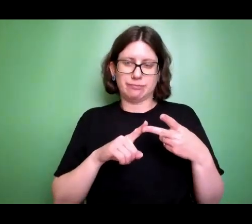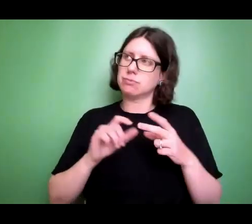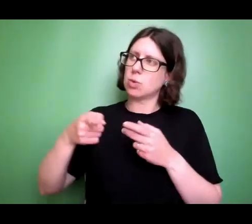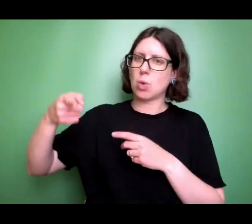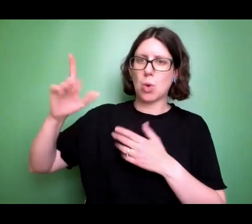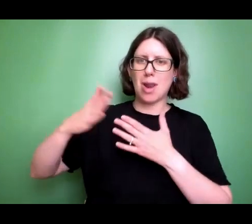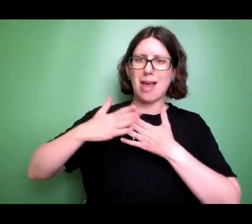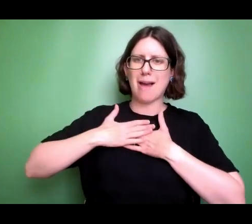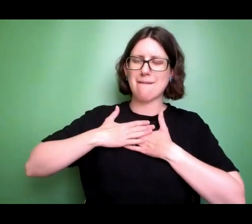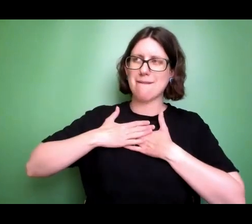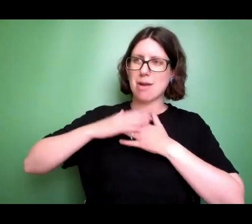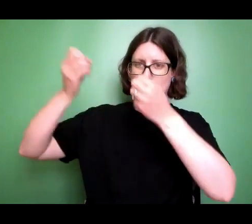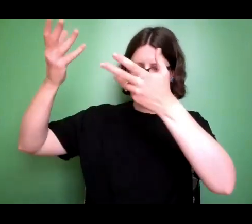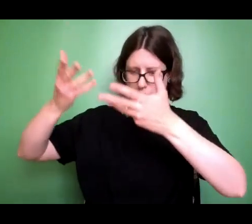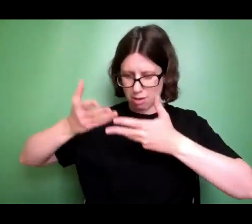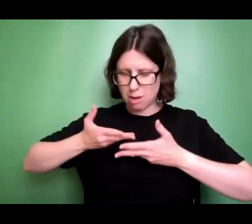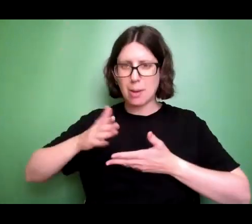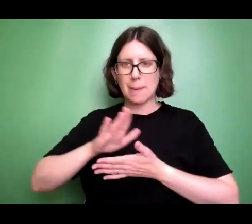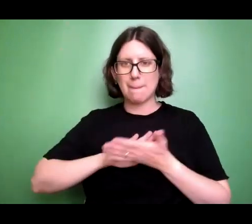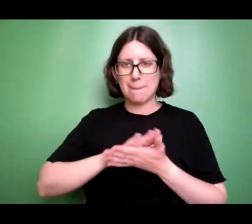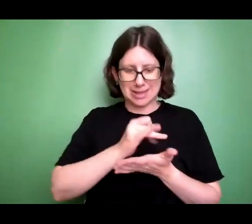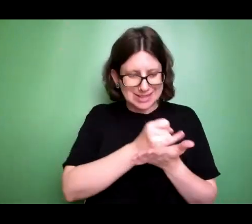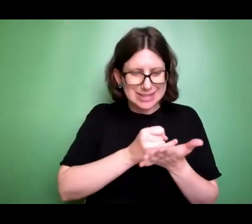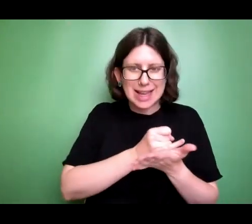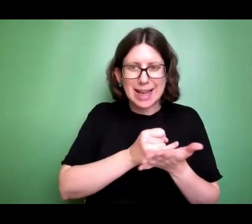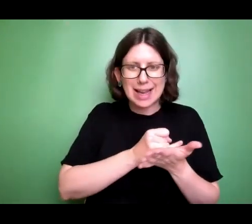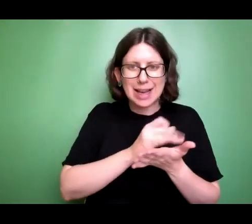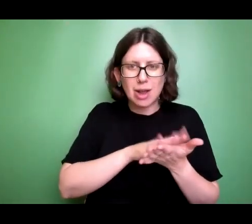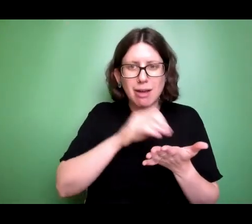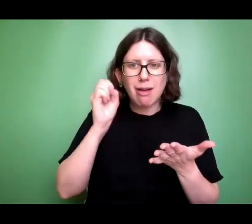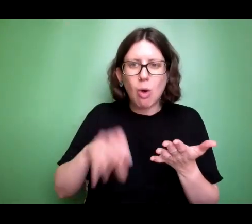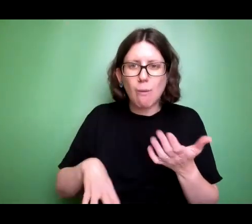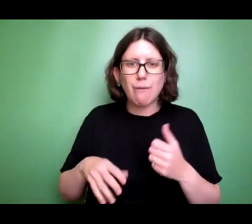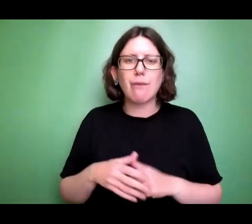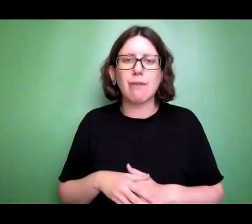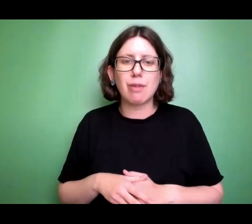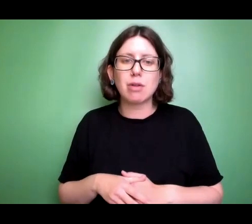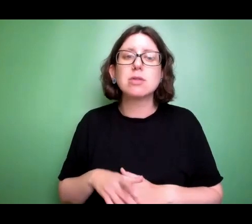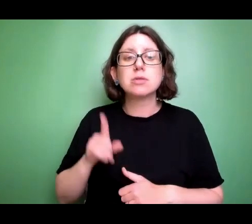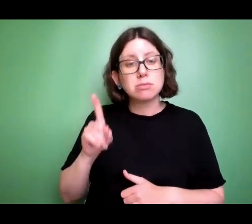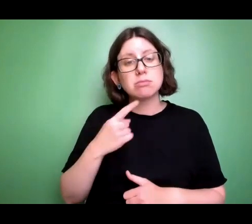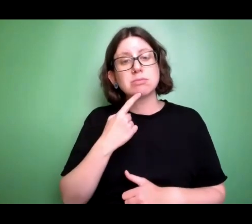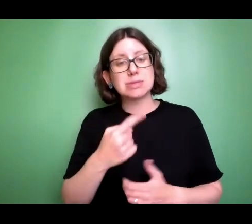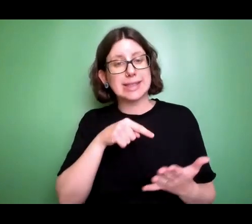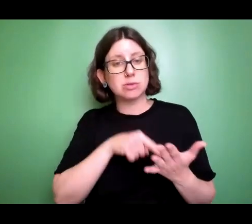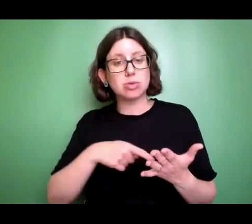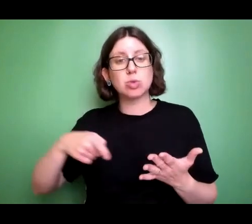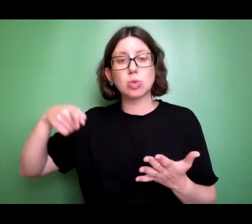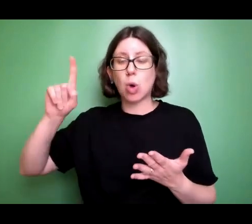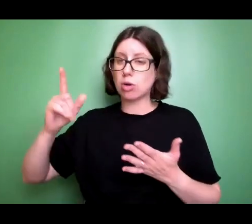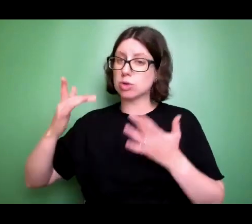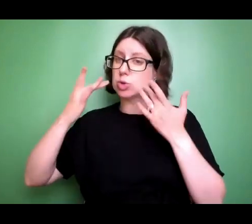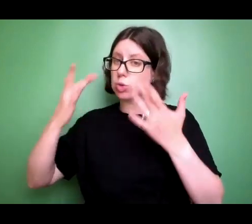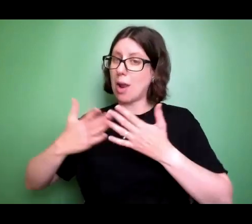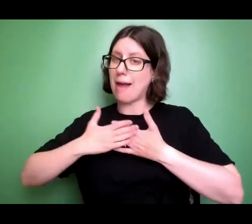to 10. This is how God showed His love amongst us. He sent His one and only Son into the world that we might live through Him.